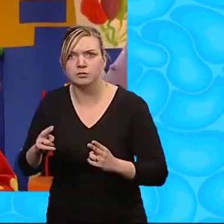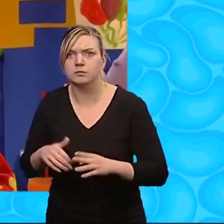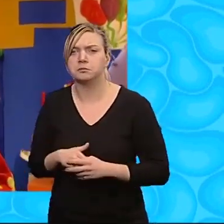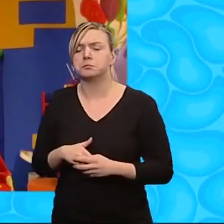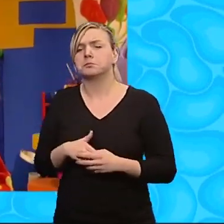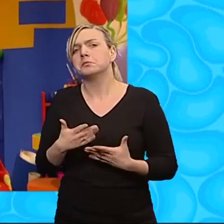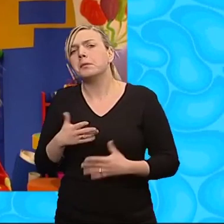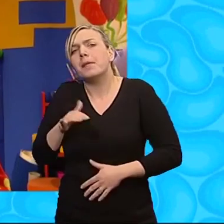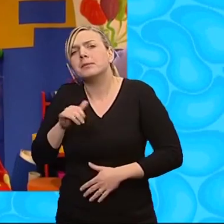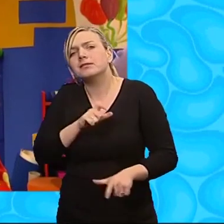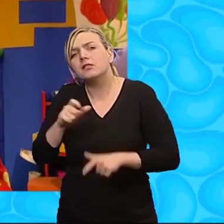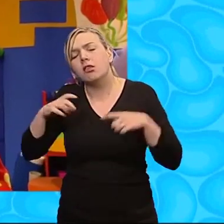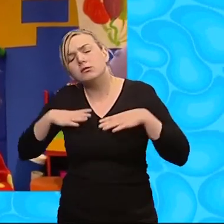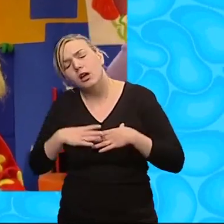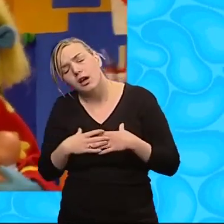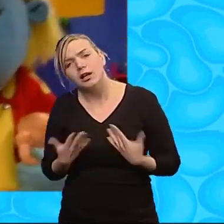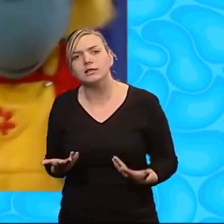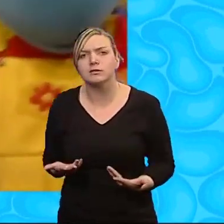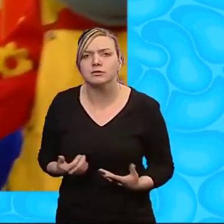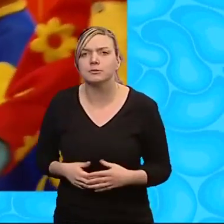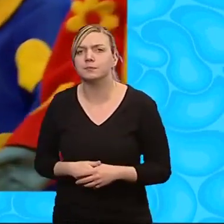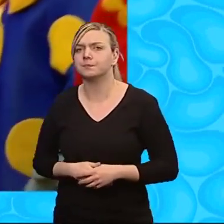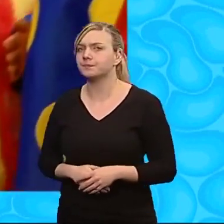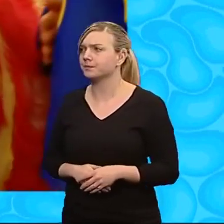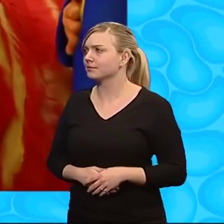Maybe she's still tired. Hmm.